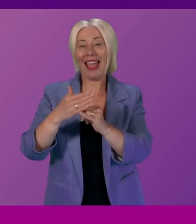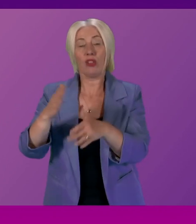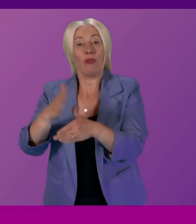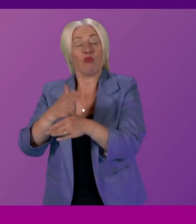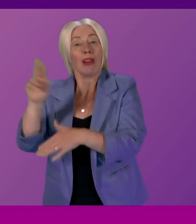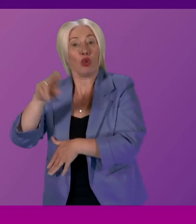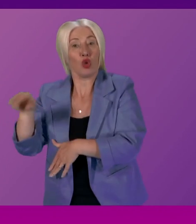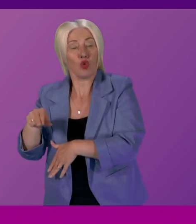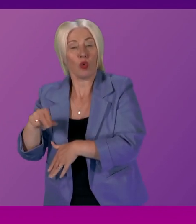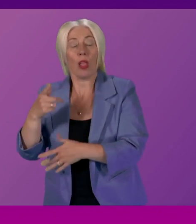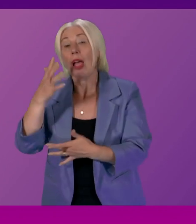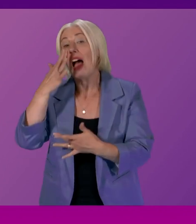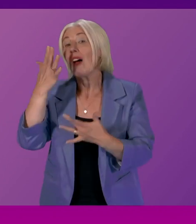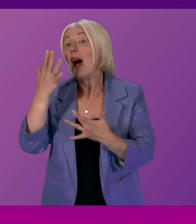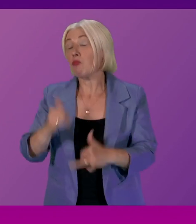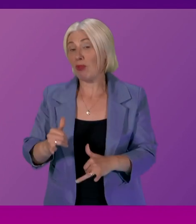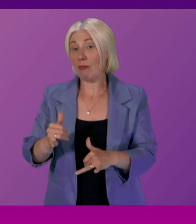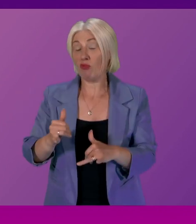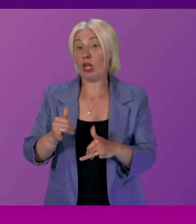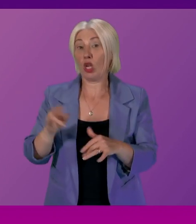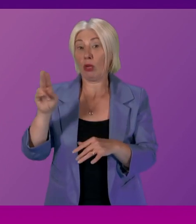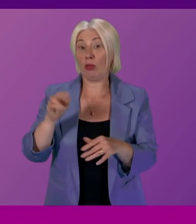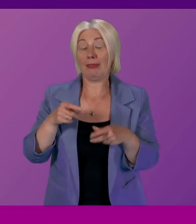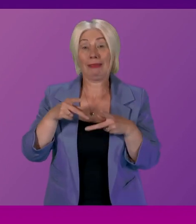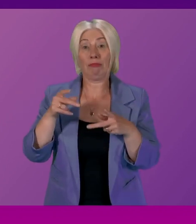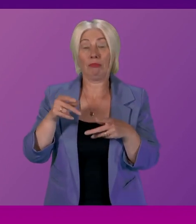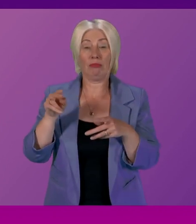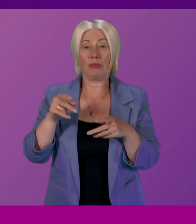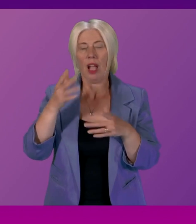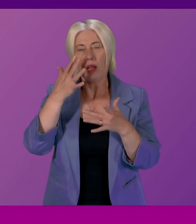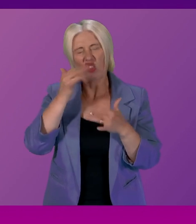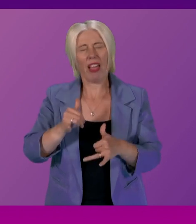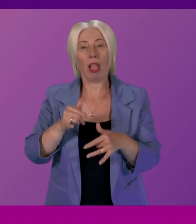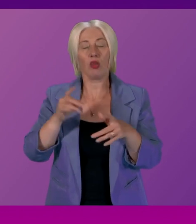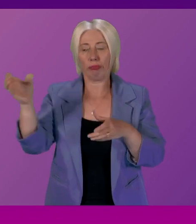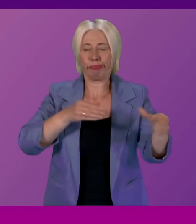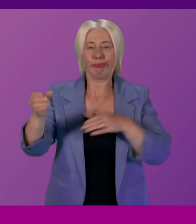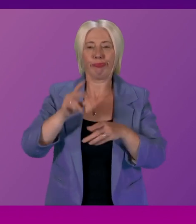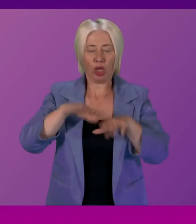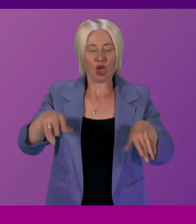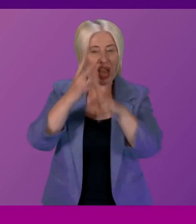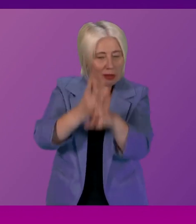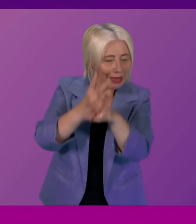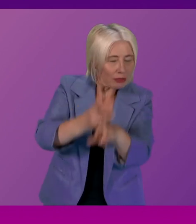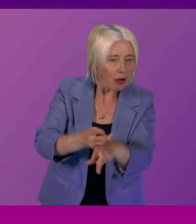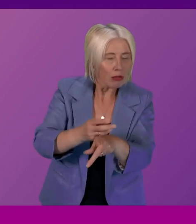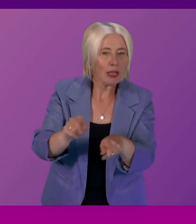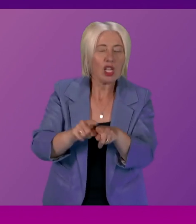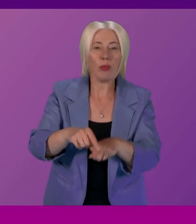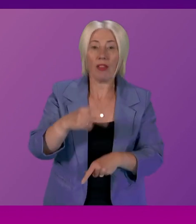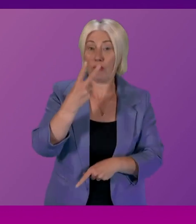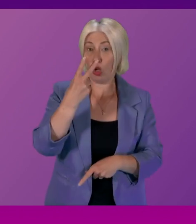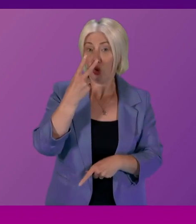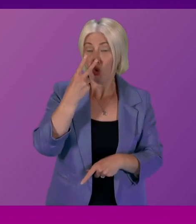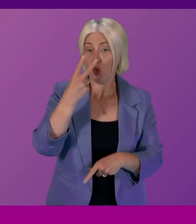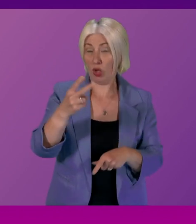recruiting a thousand child binders and expanding eligibility of two year olds for early learning in child